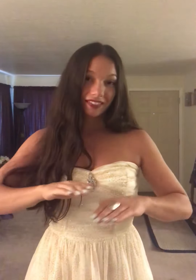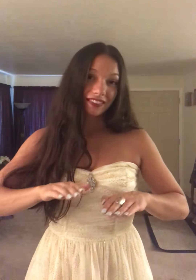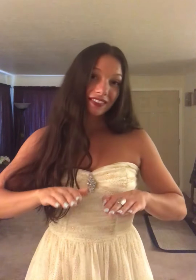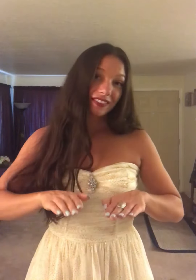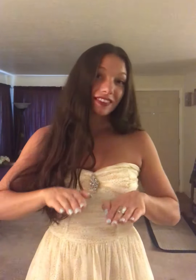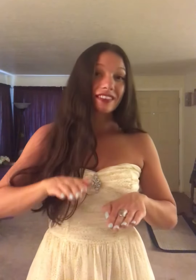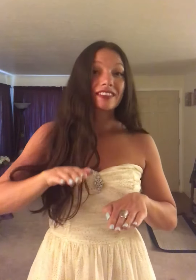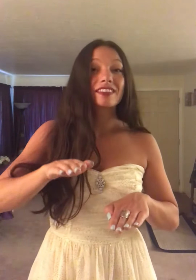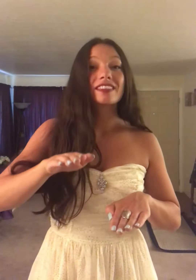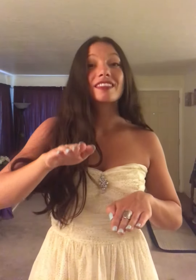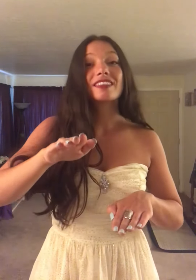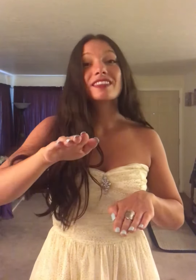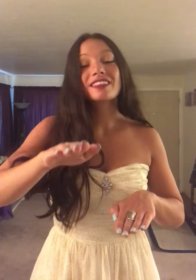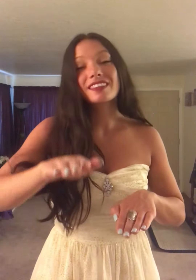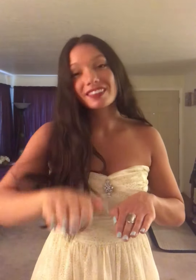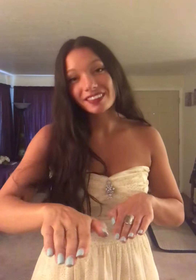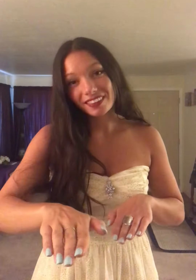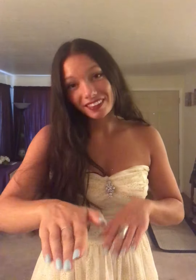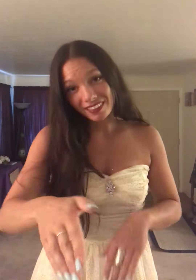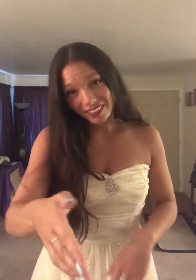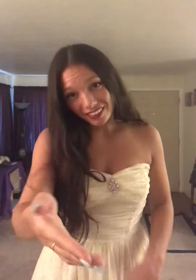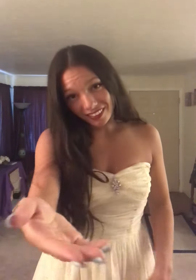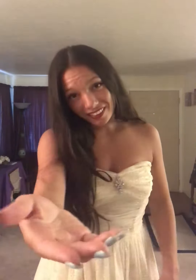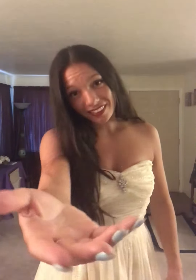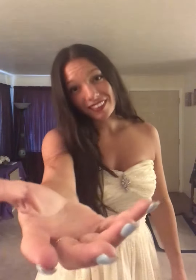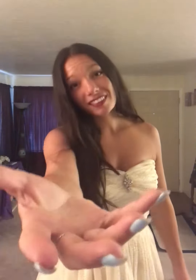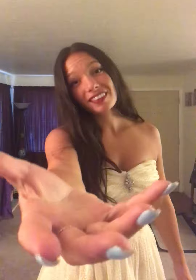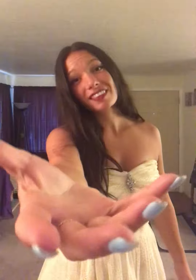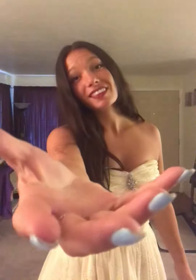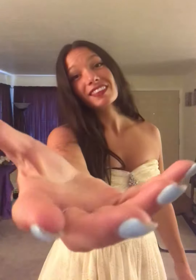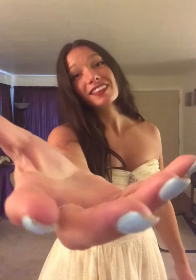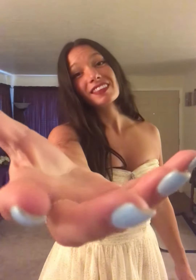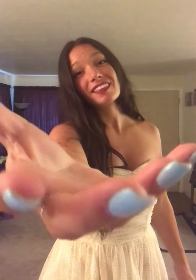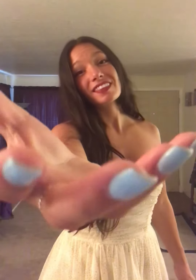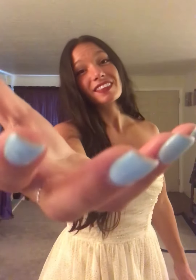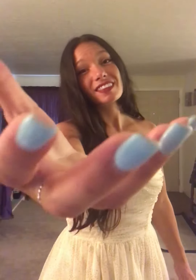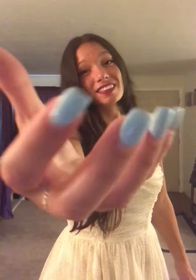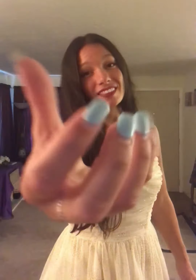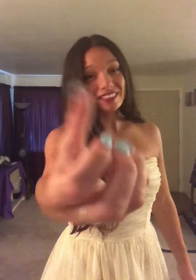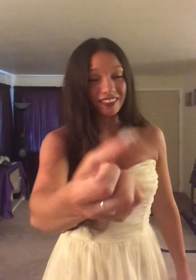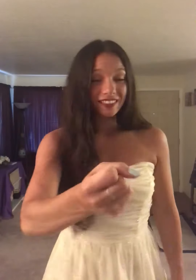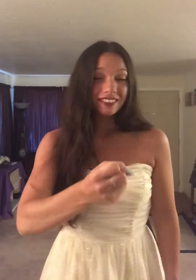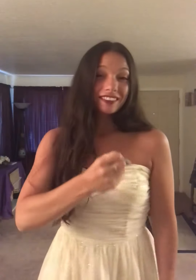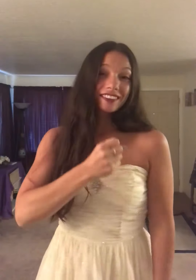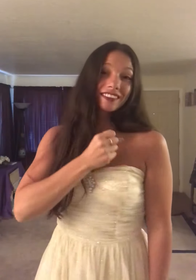Once and I'll see